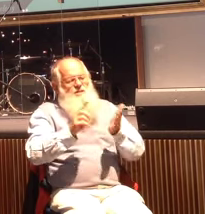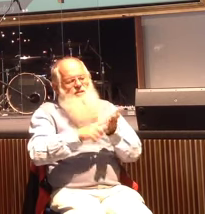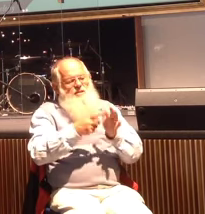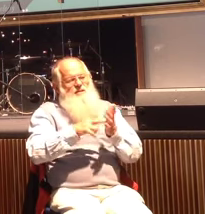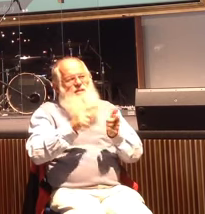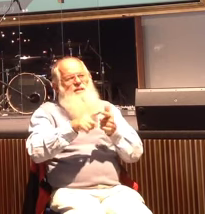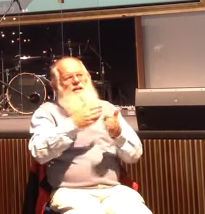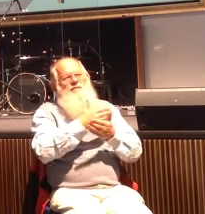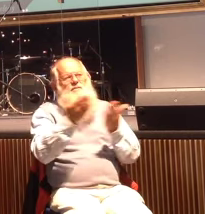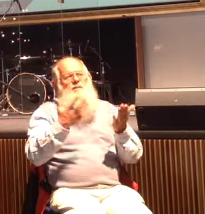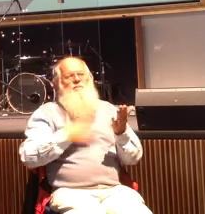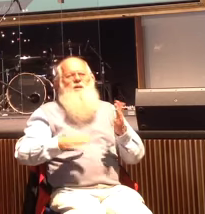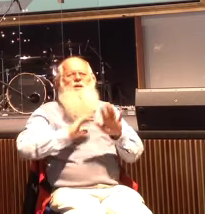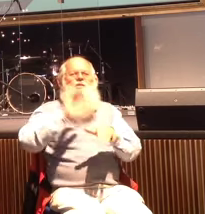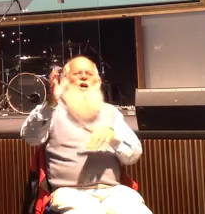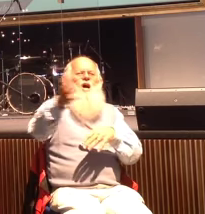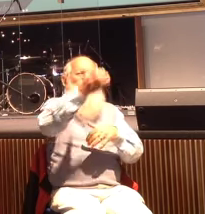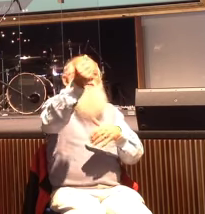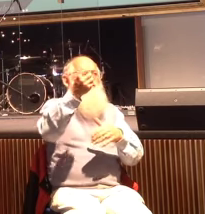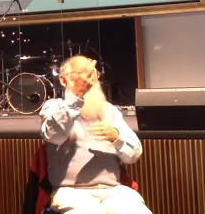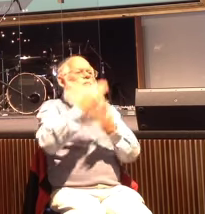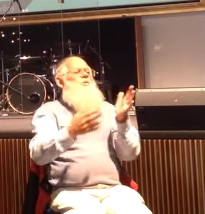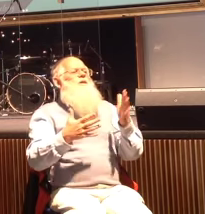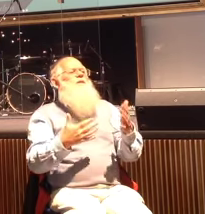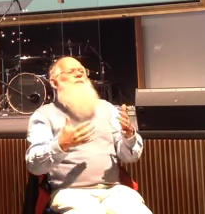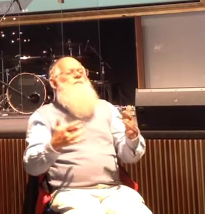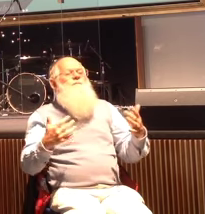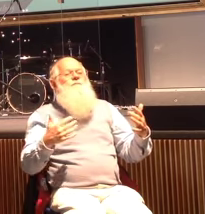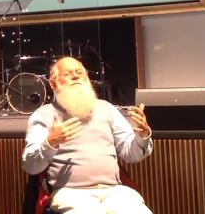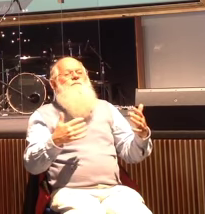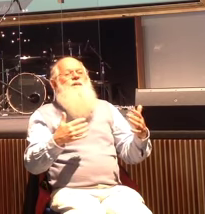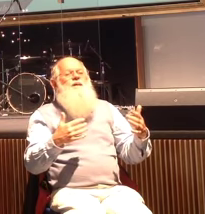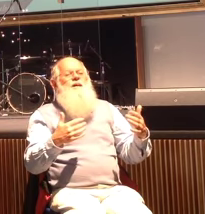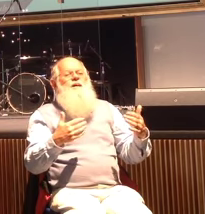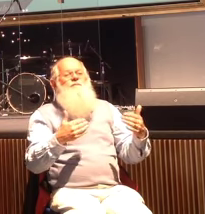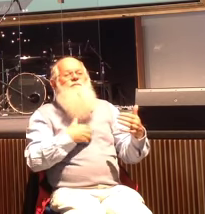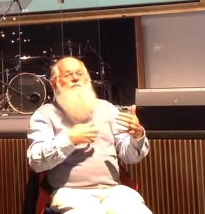they were overcome with fear. So he got in the boat and left.